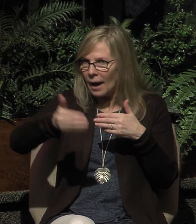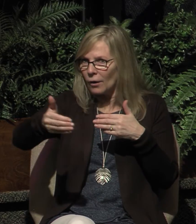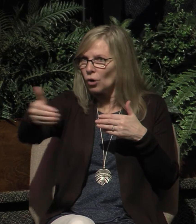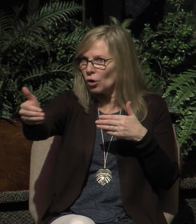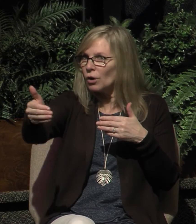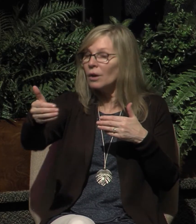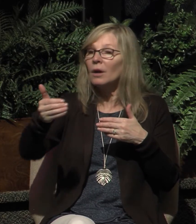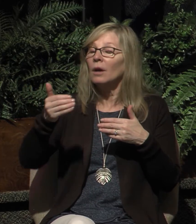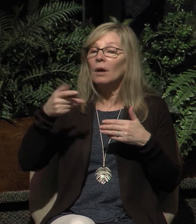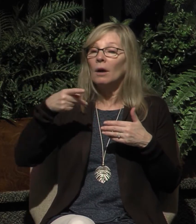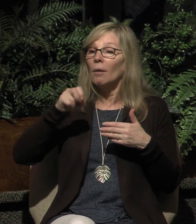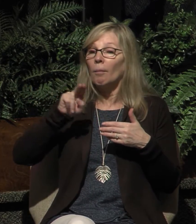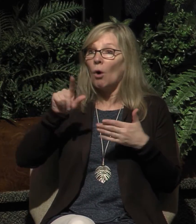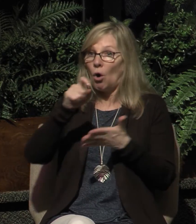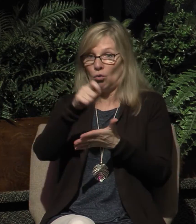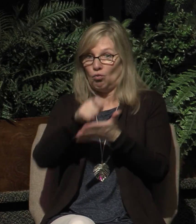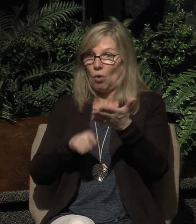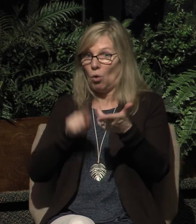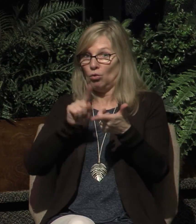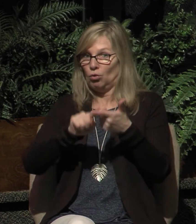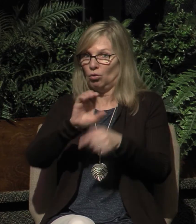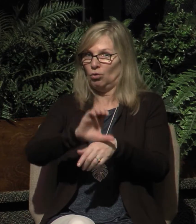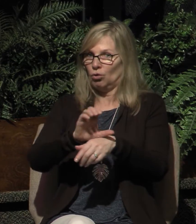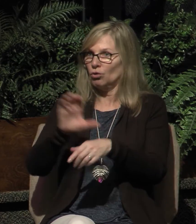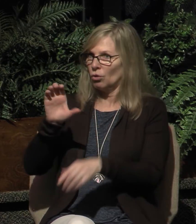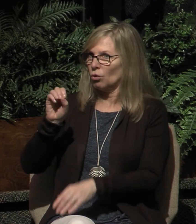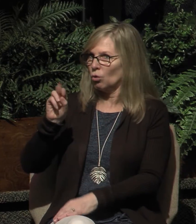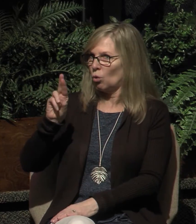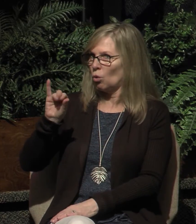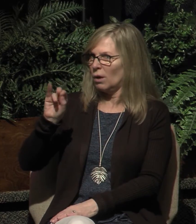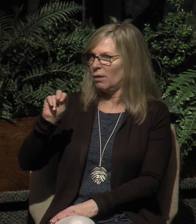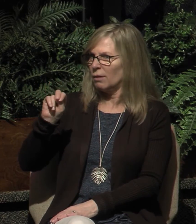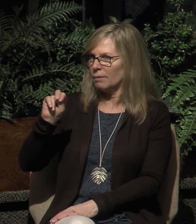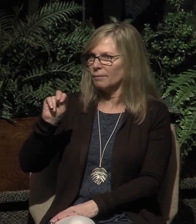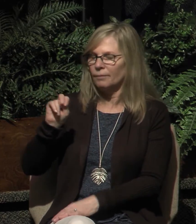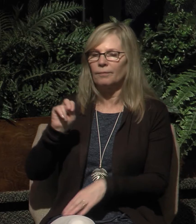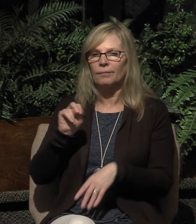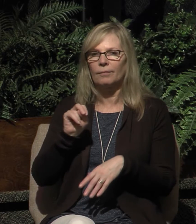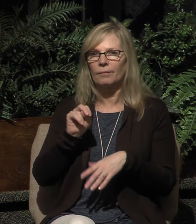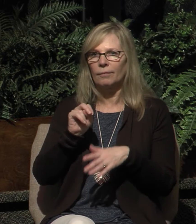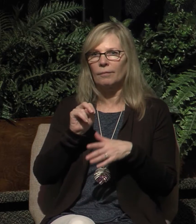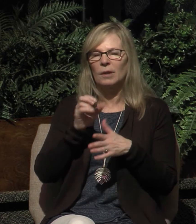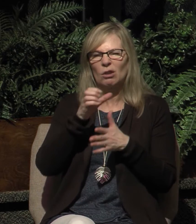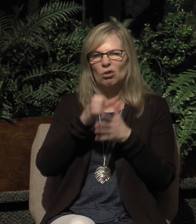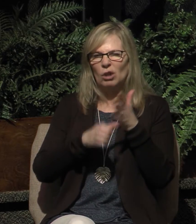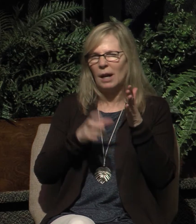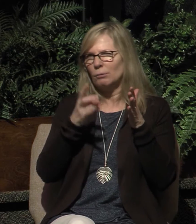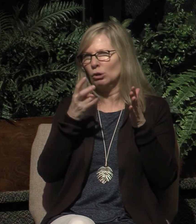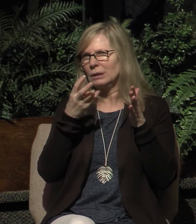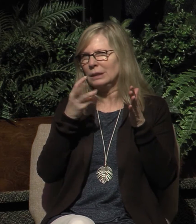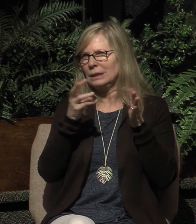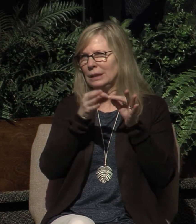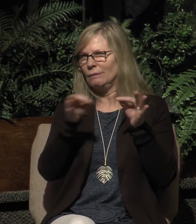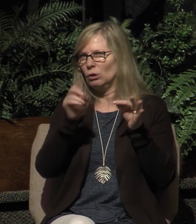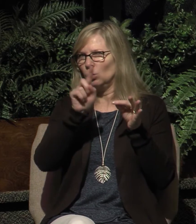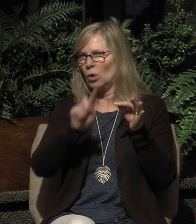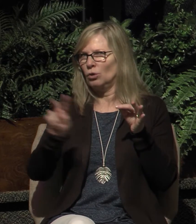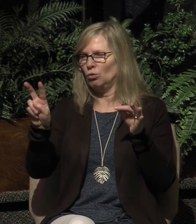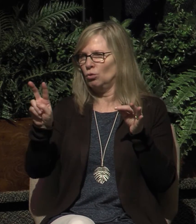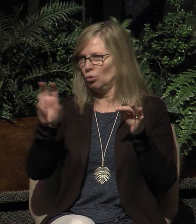members when he wrote to the Corinthians and said in 1 Corinthians 16, verses 1 and 2, note this, because this is the pattern